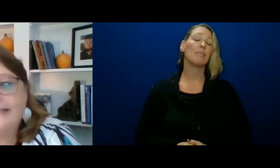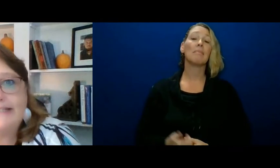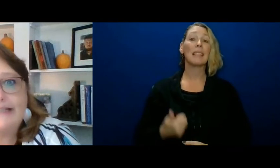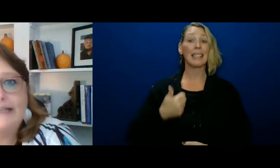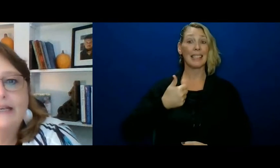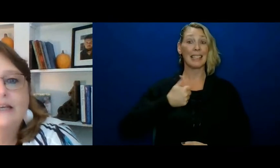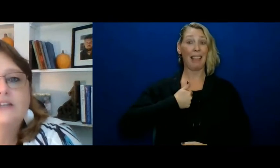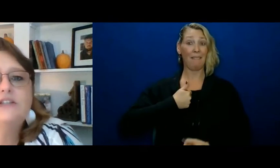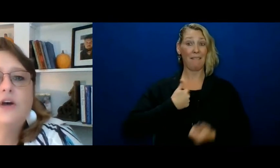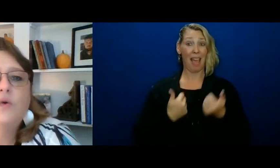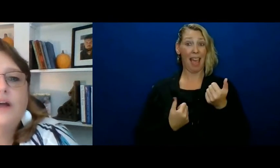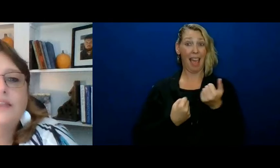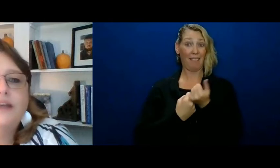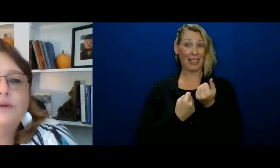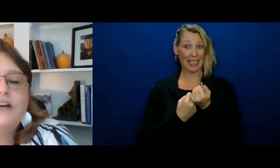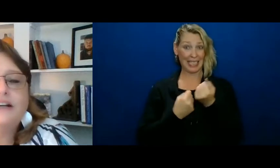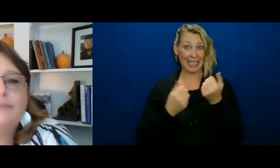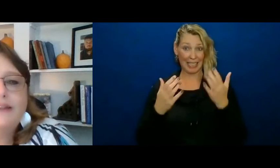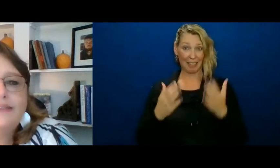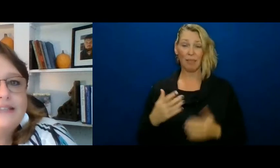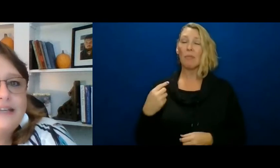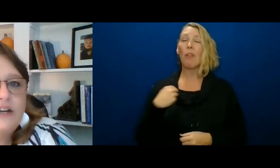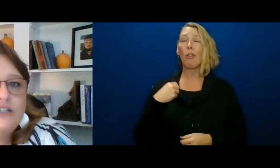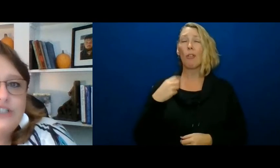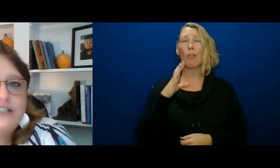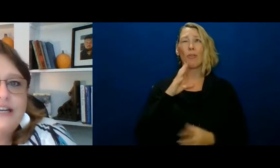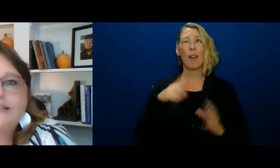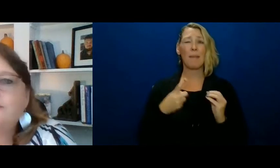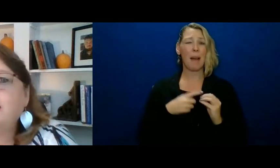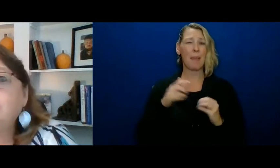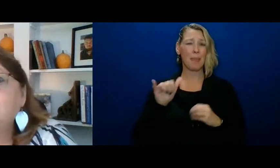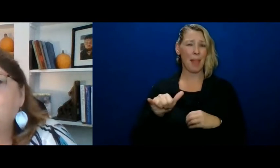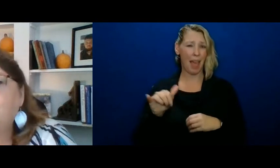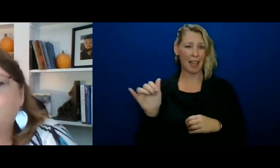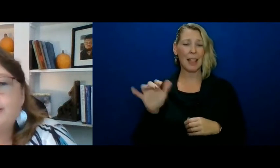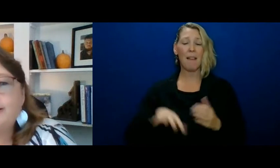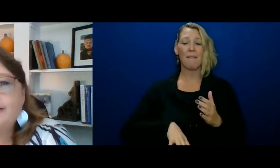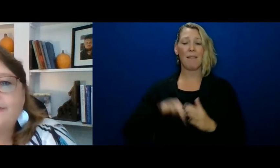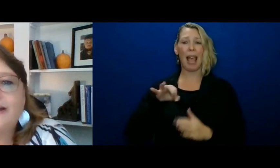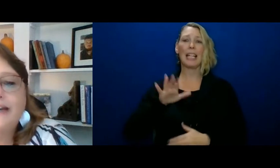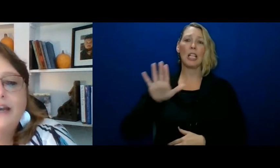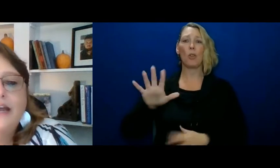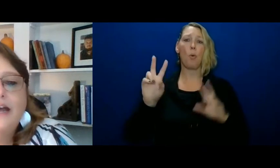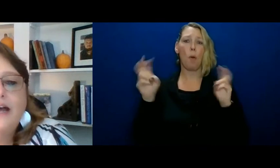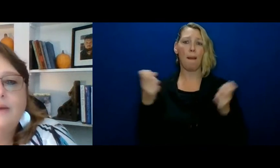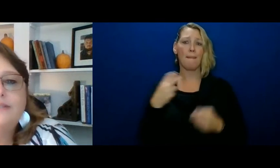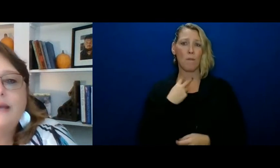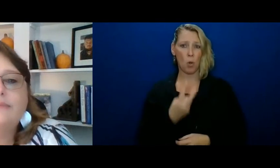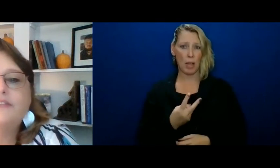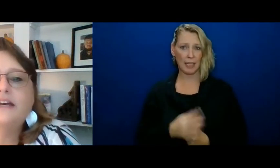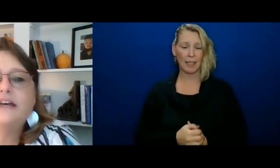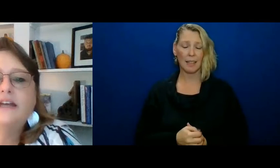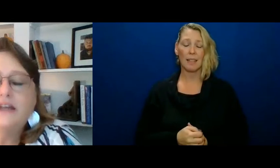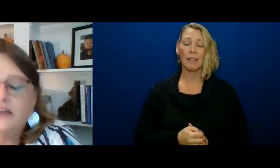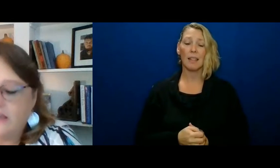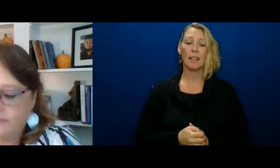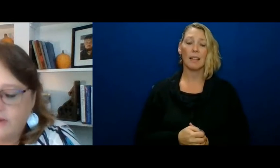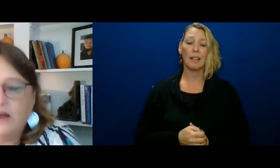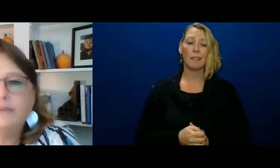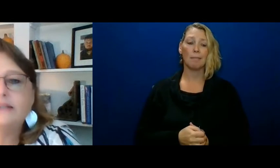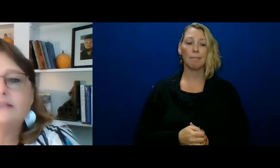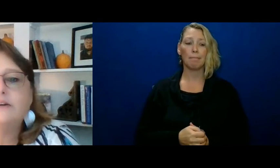Self-advocacy. Self So I think we talked about this in our agenda as finding your voice. Right. Some of the